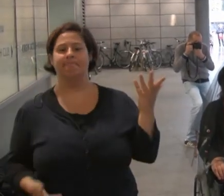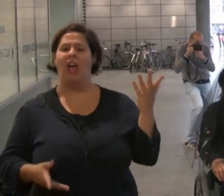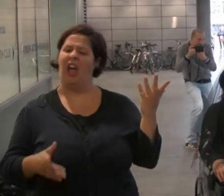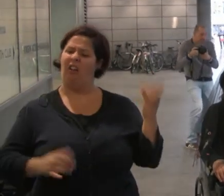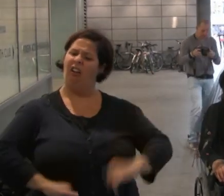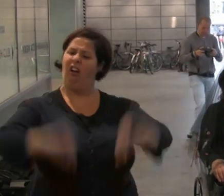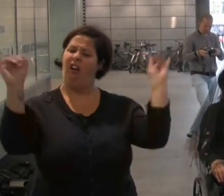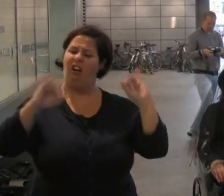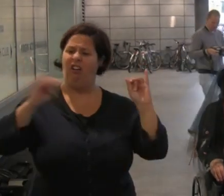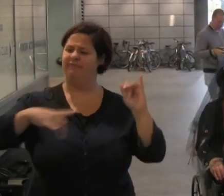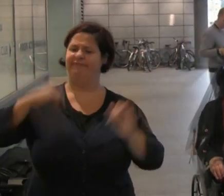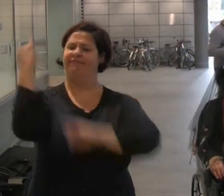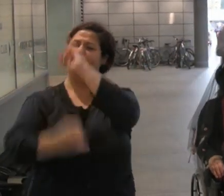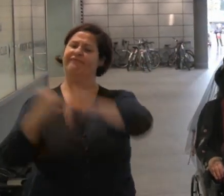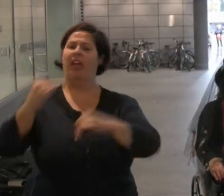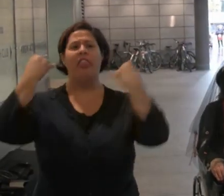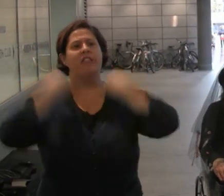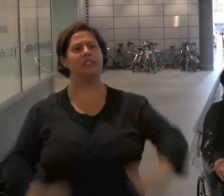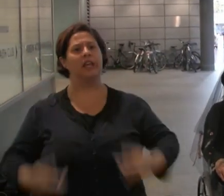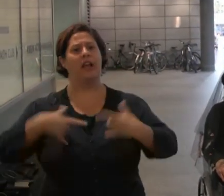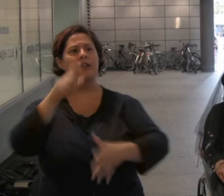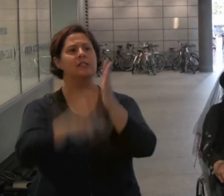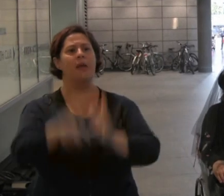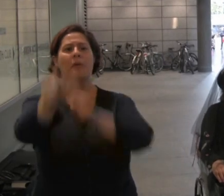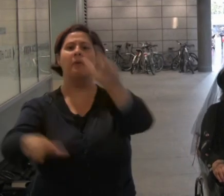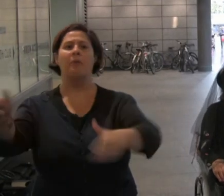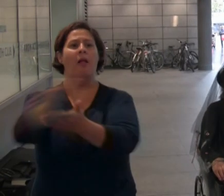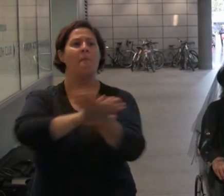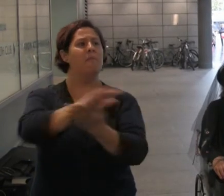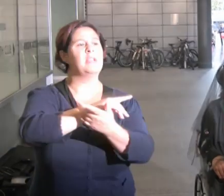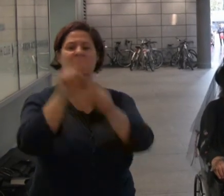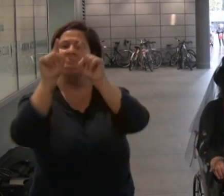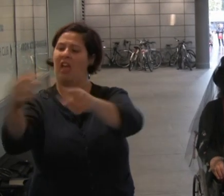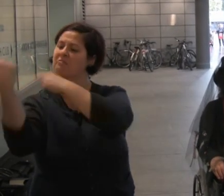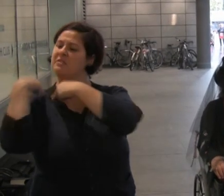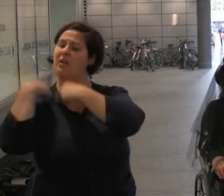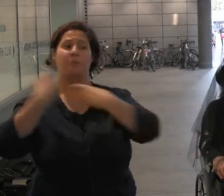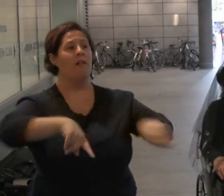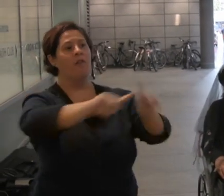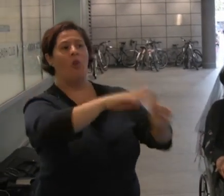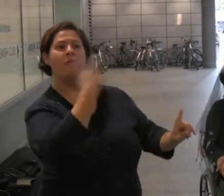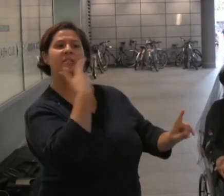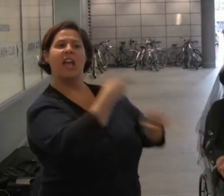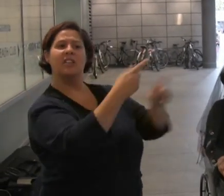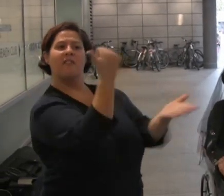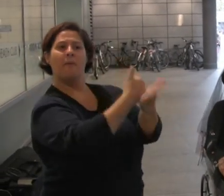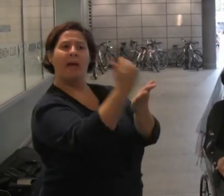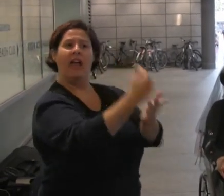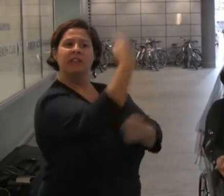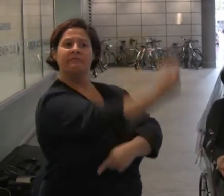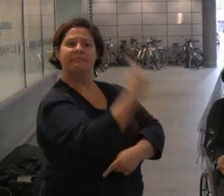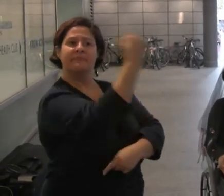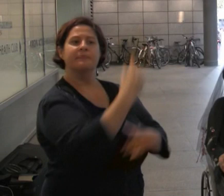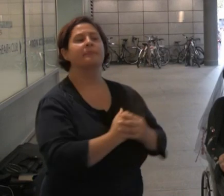of demonising the sick and disabled in order to make them pay for the mistakes and the crimes of the banking industry